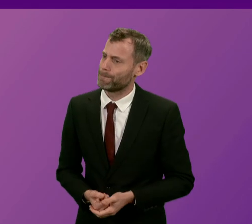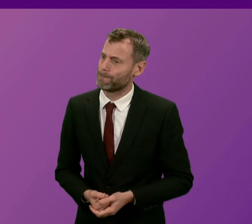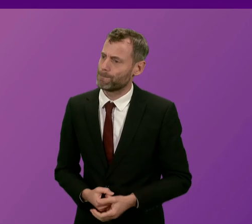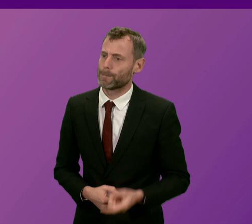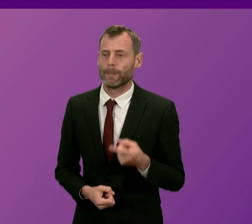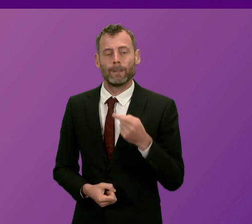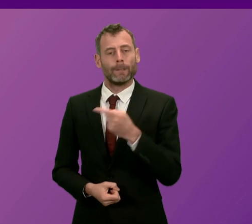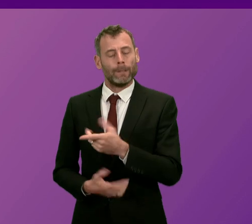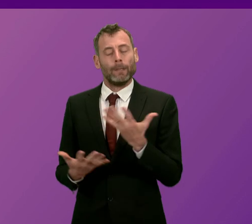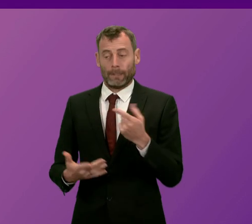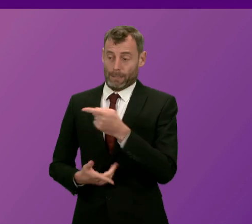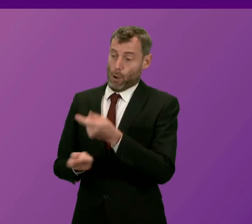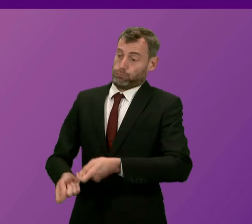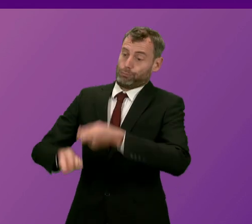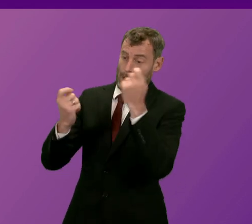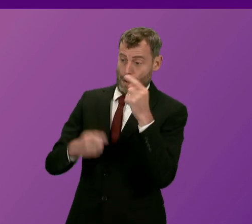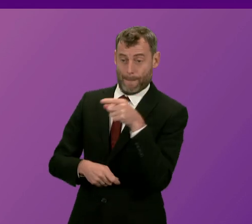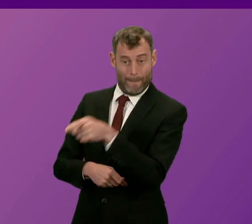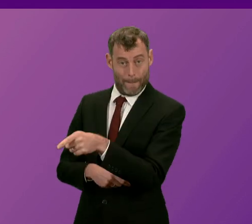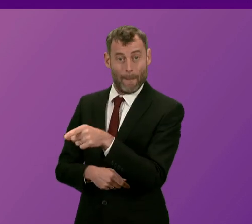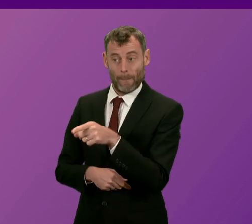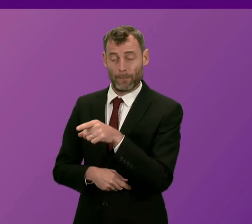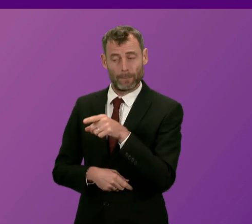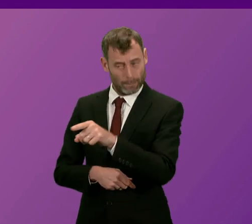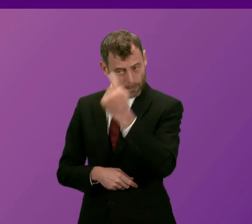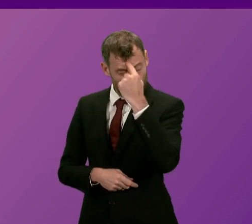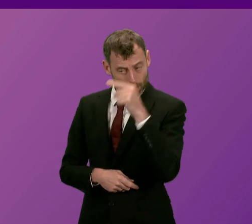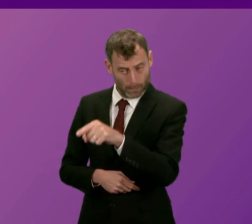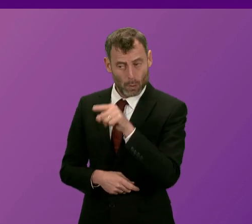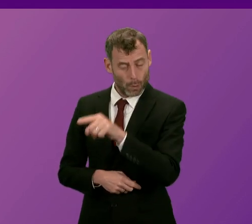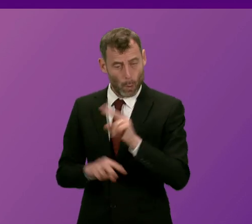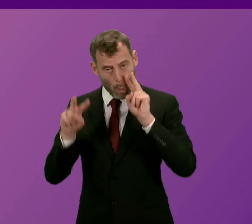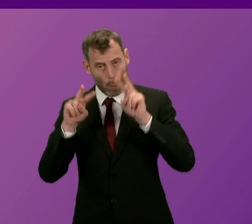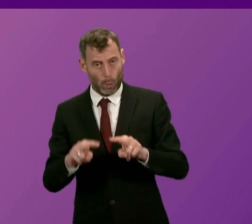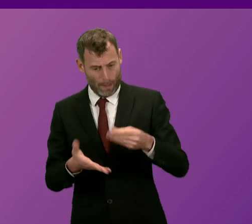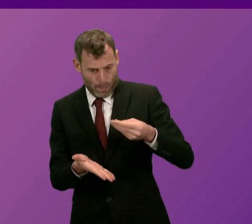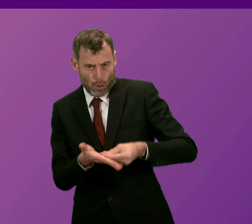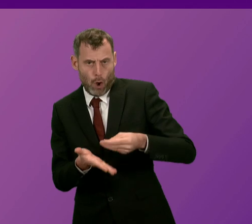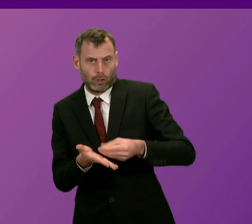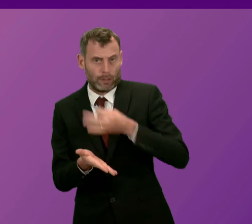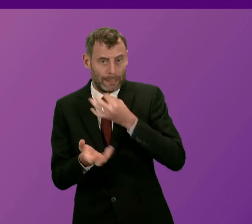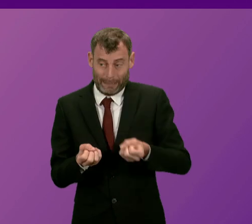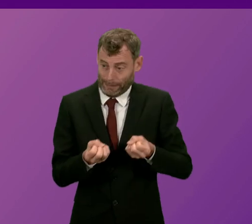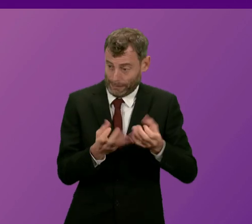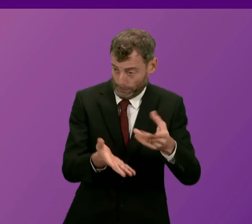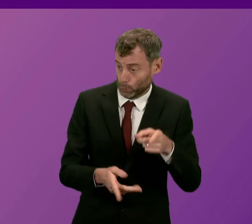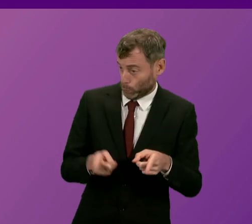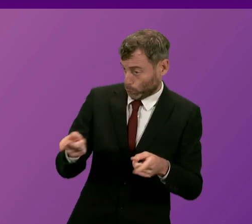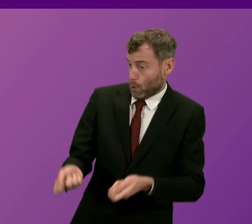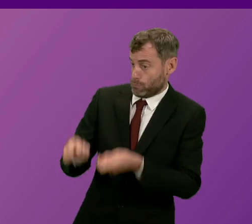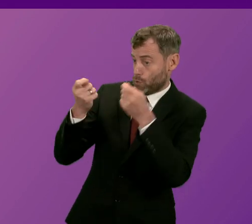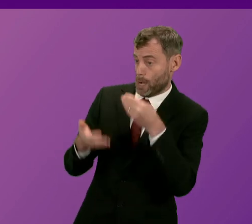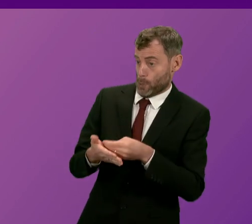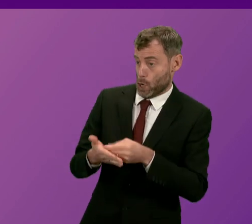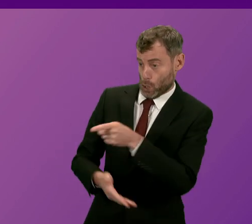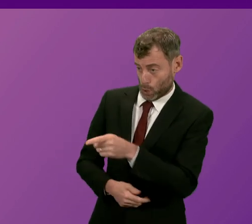One of the factors that Mr Finlay will be calculating in his cost assessment that he's just put on the record today is the fact